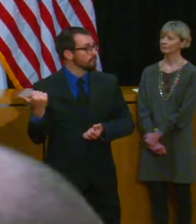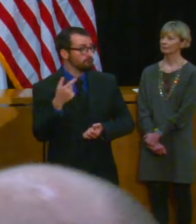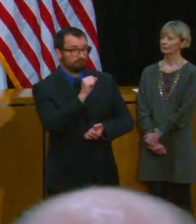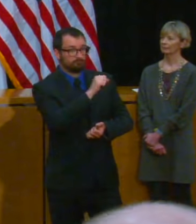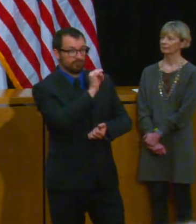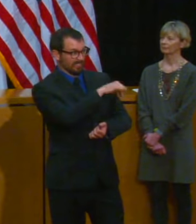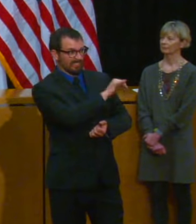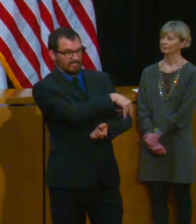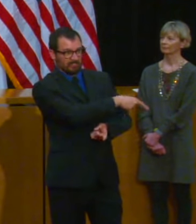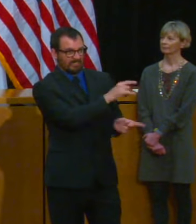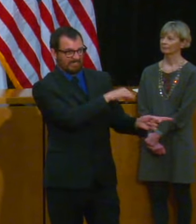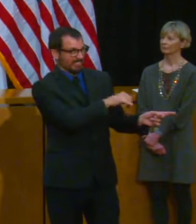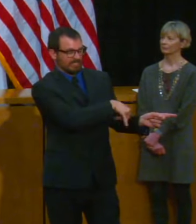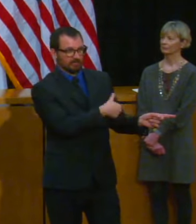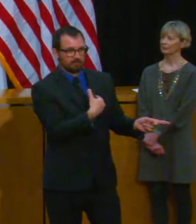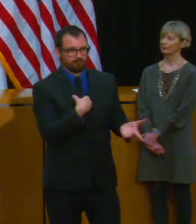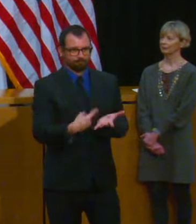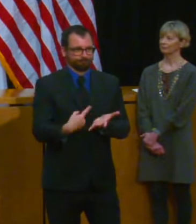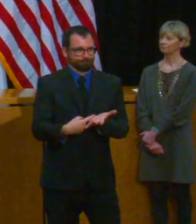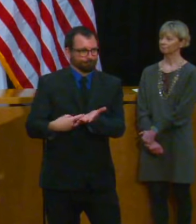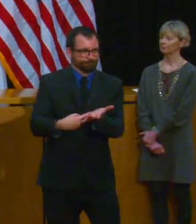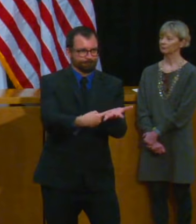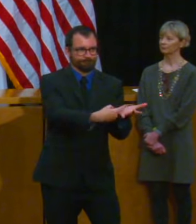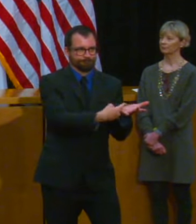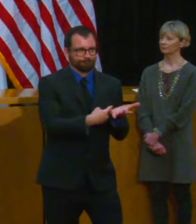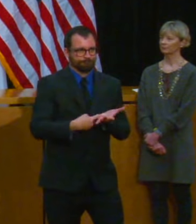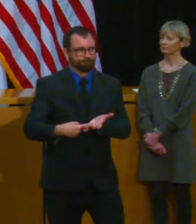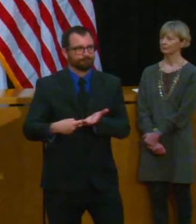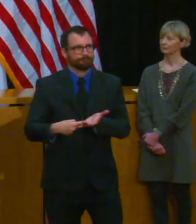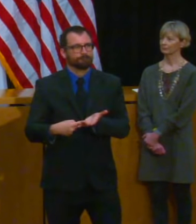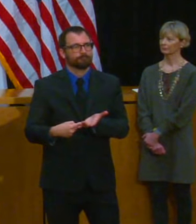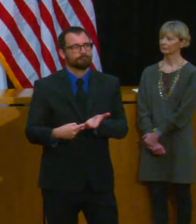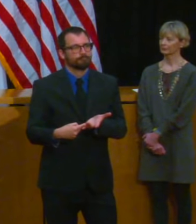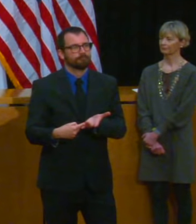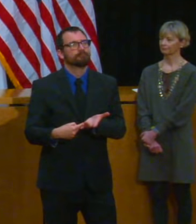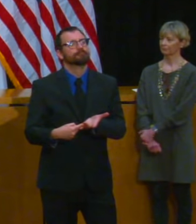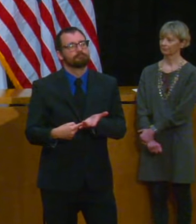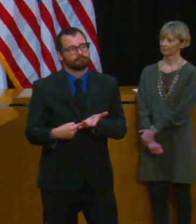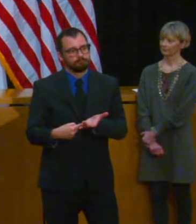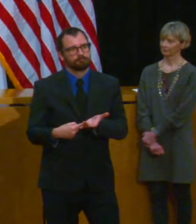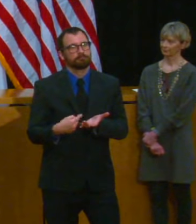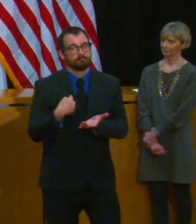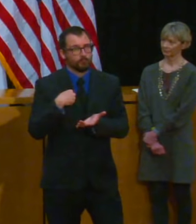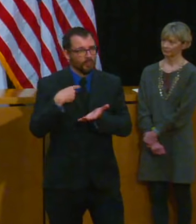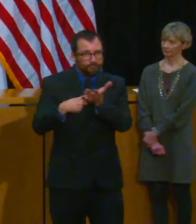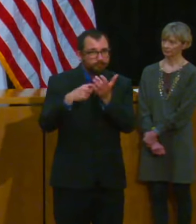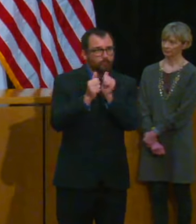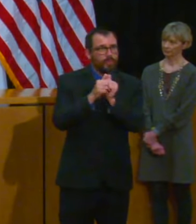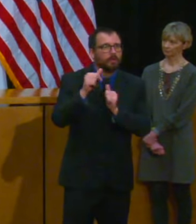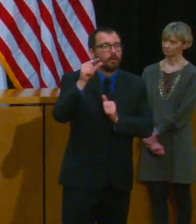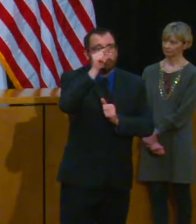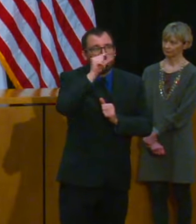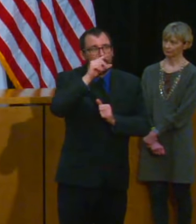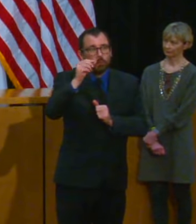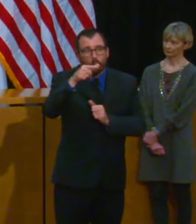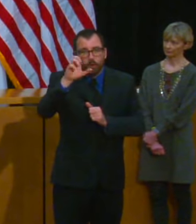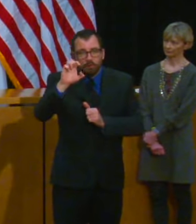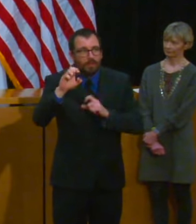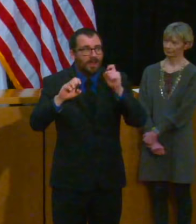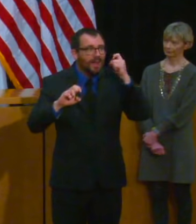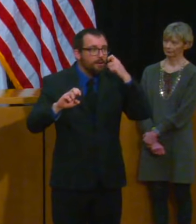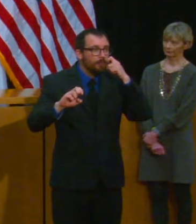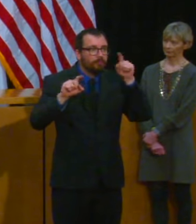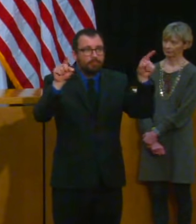Apple about the way they're thinking about this the question has to do with the whole idea of how